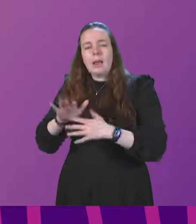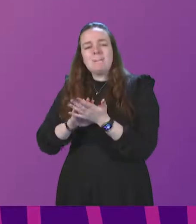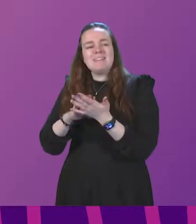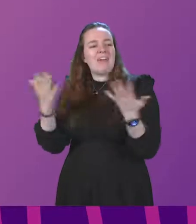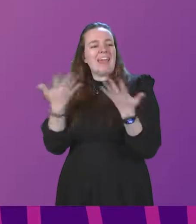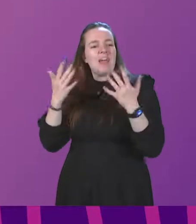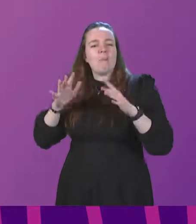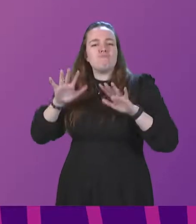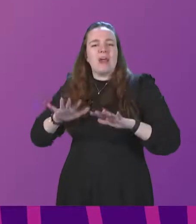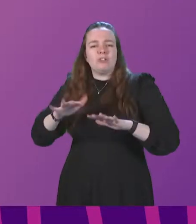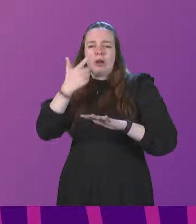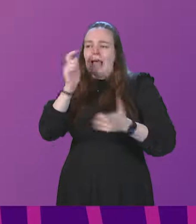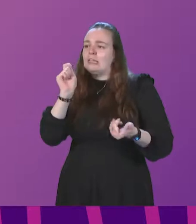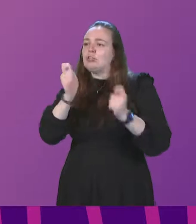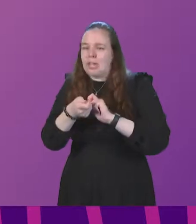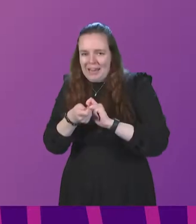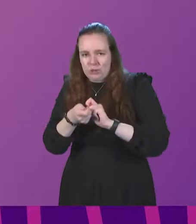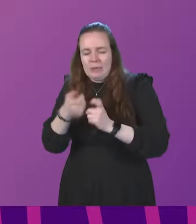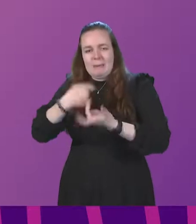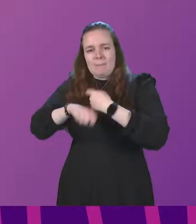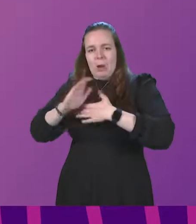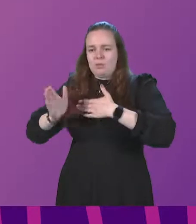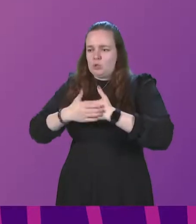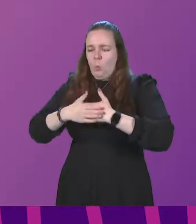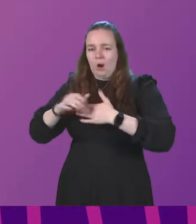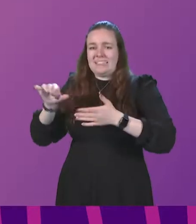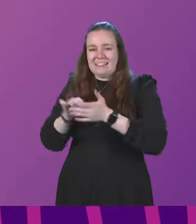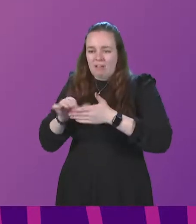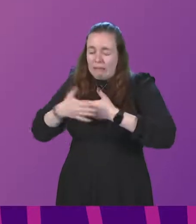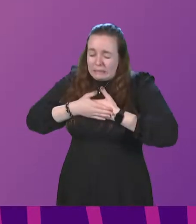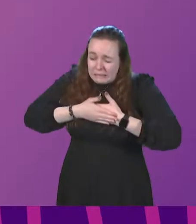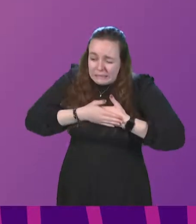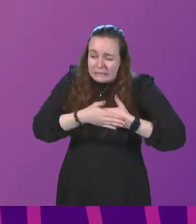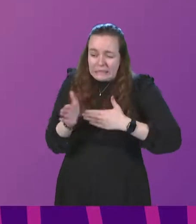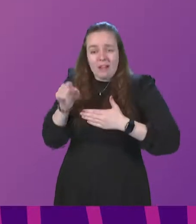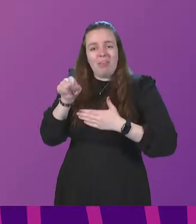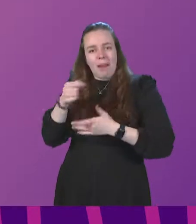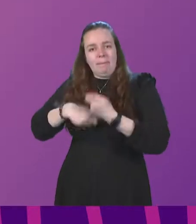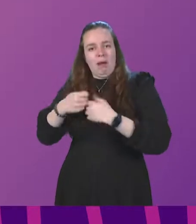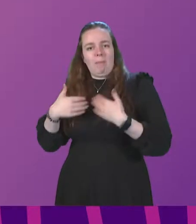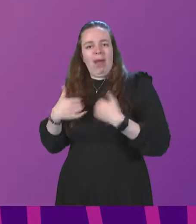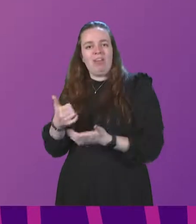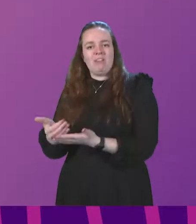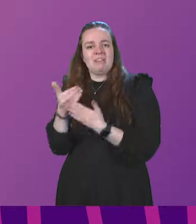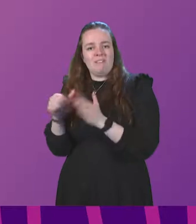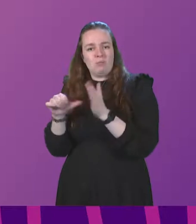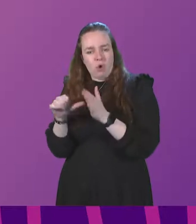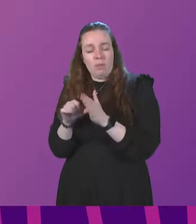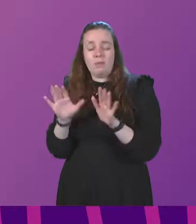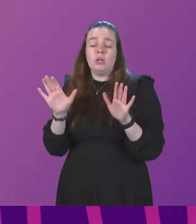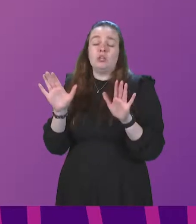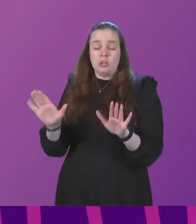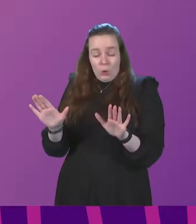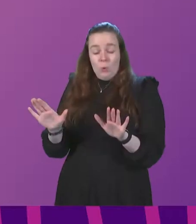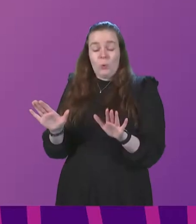leading to the door being harder to open, and potentially itself a health and safety issue. So with the greatest respect to the member,